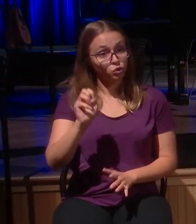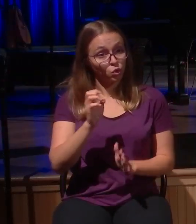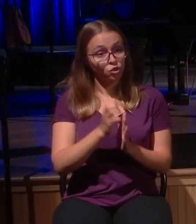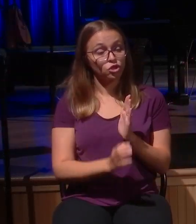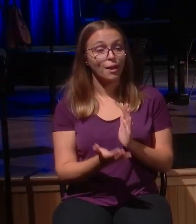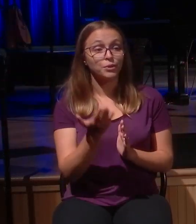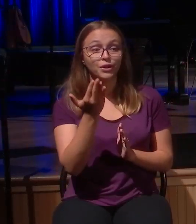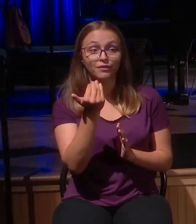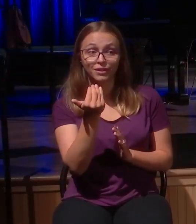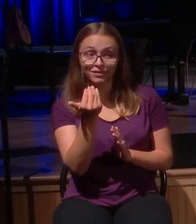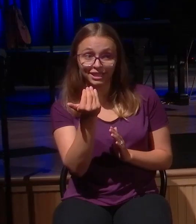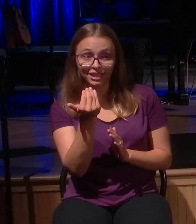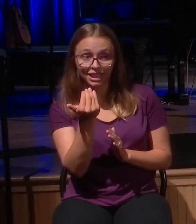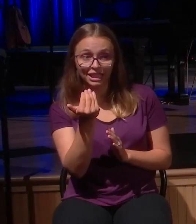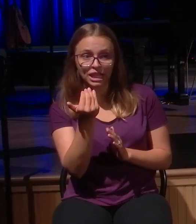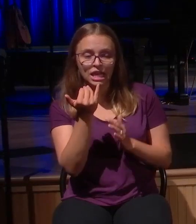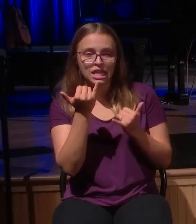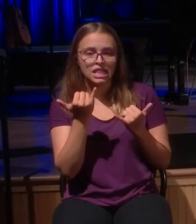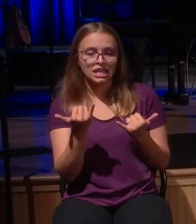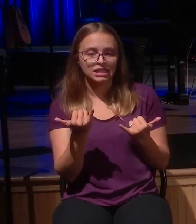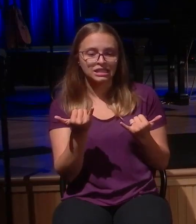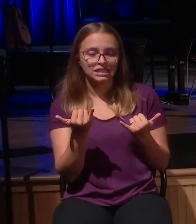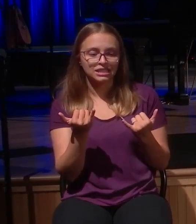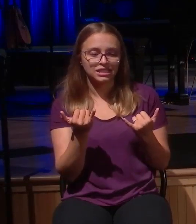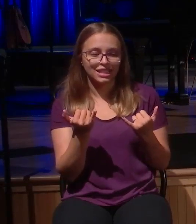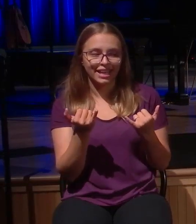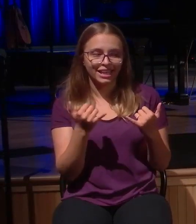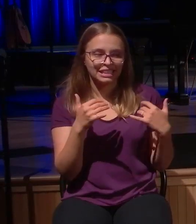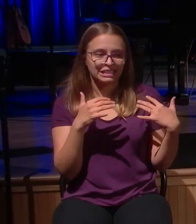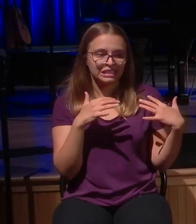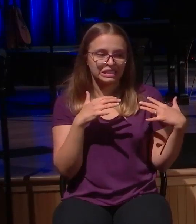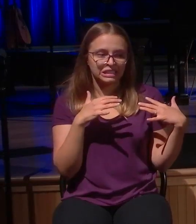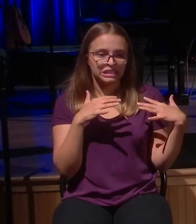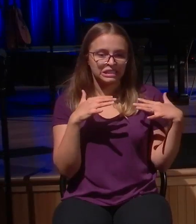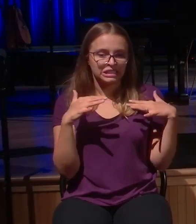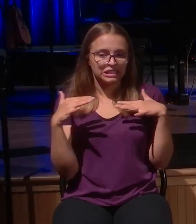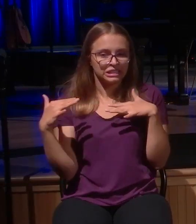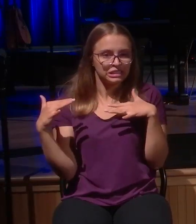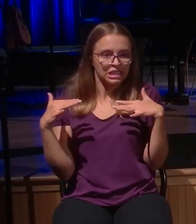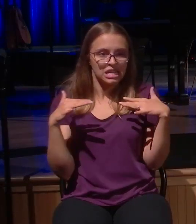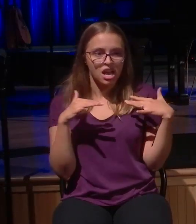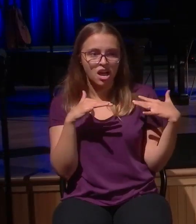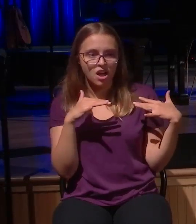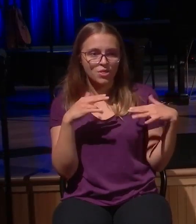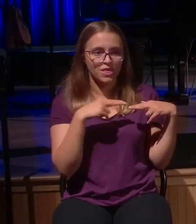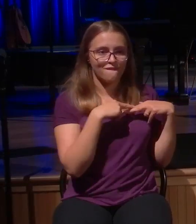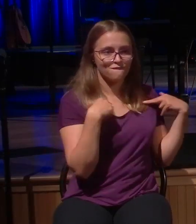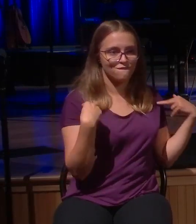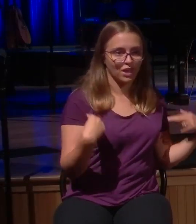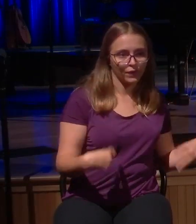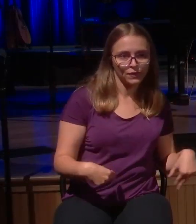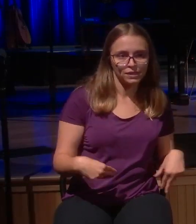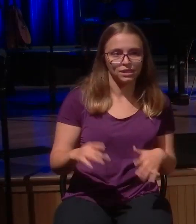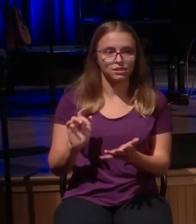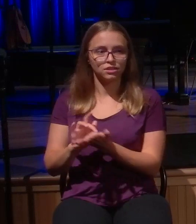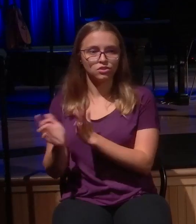this tension, and it leads to the stories about the lost sheep, the lost coin, and the lost son, is how